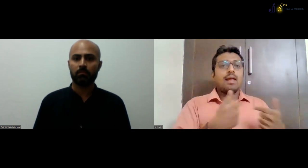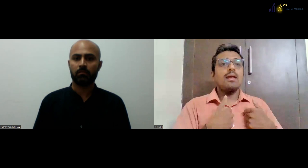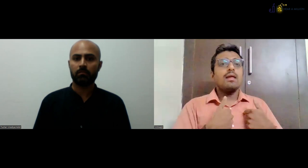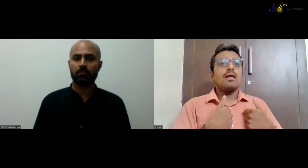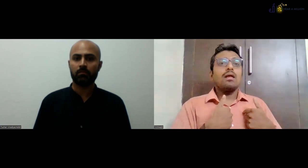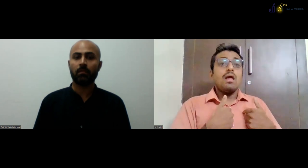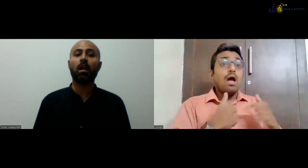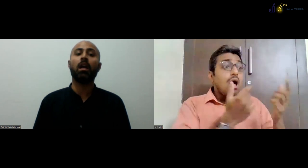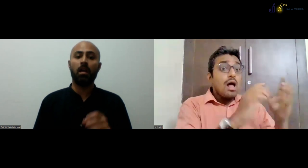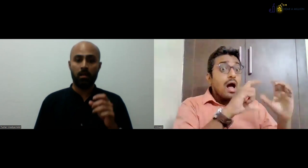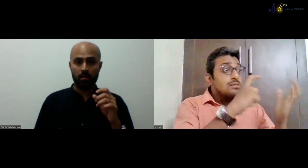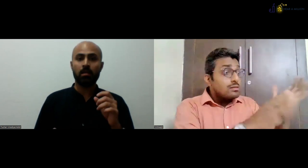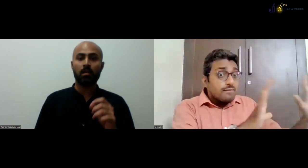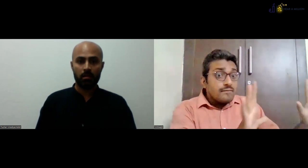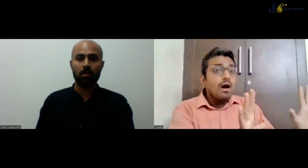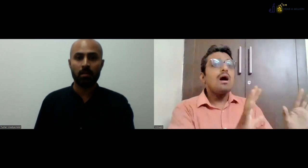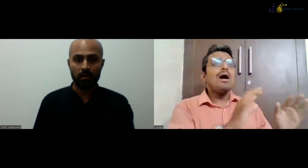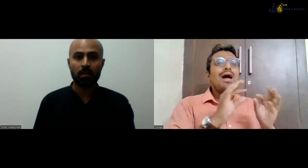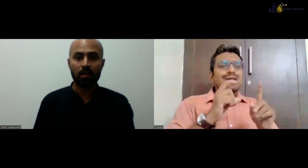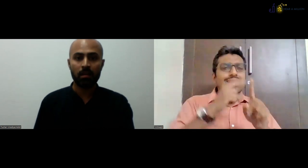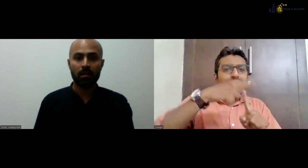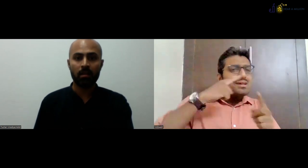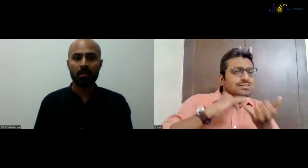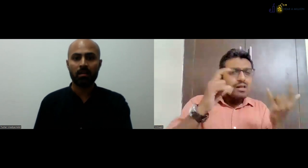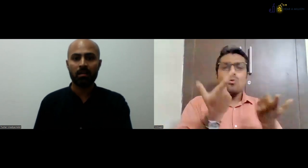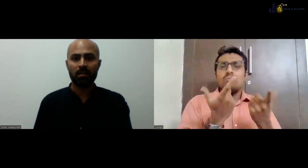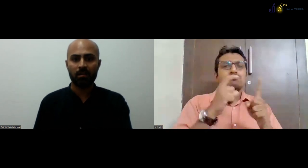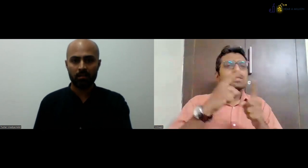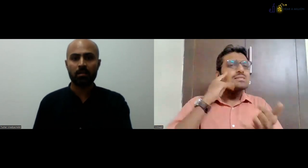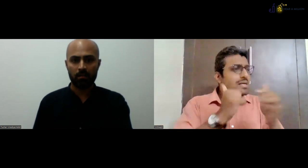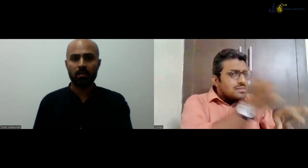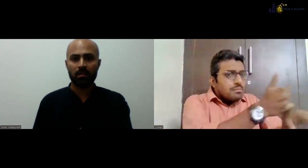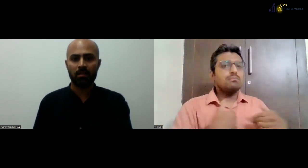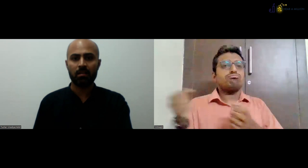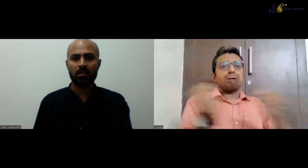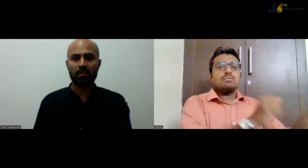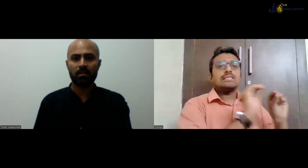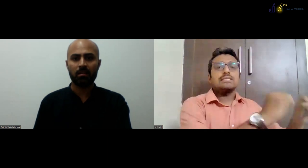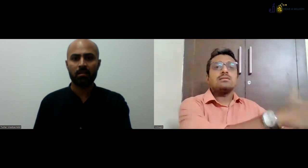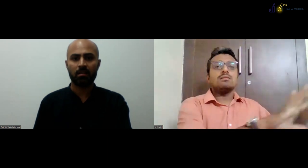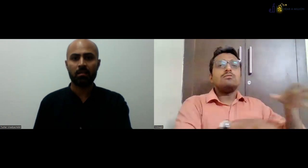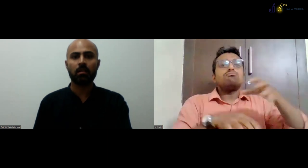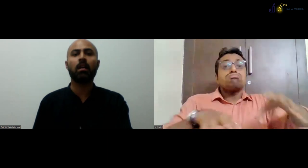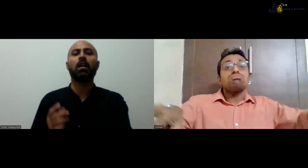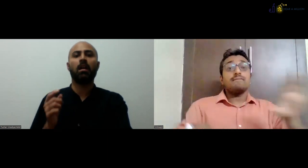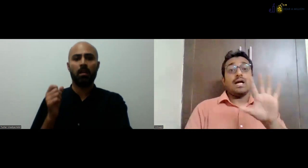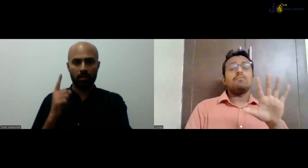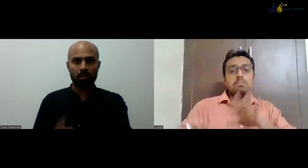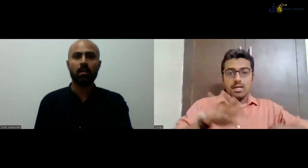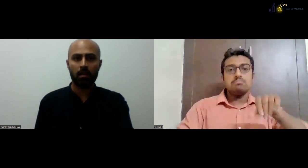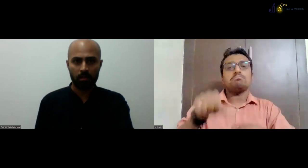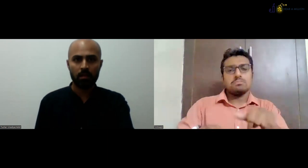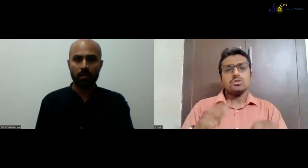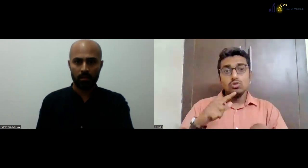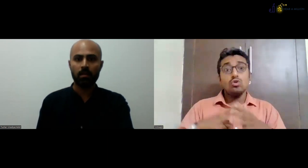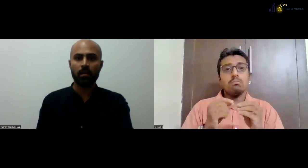teachers and our ISLRTC would be paying for them. So DTISL cohorts or DET cohorts, whatever we will